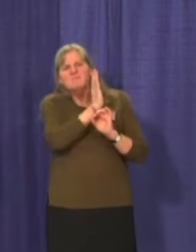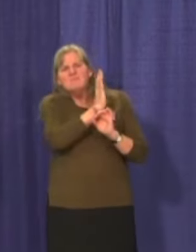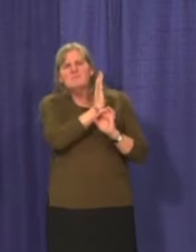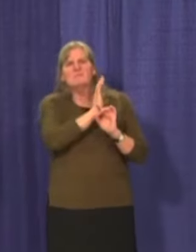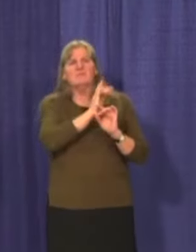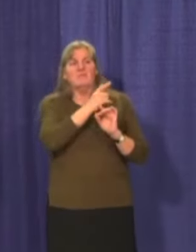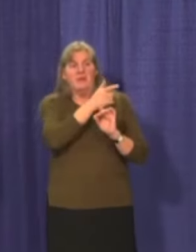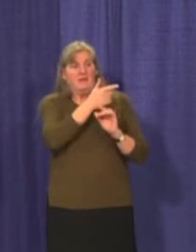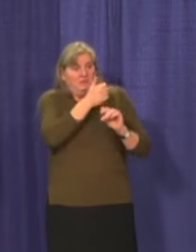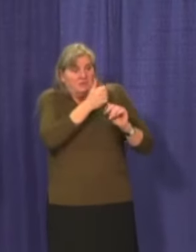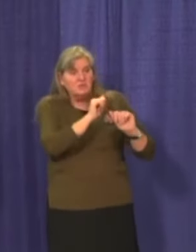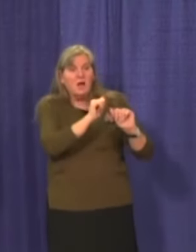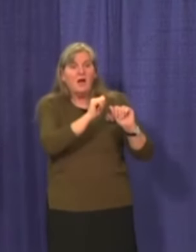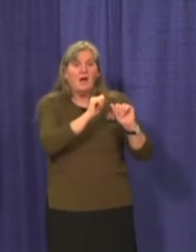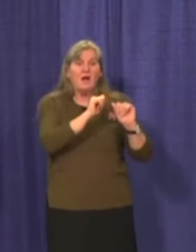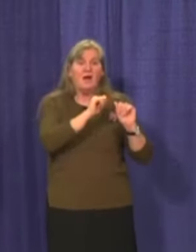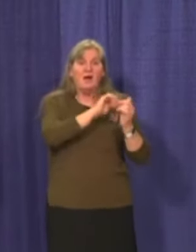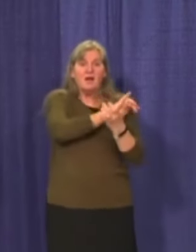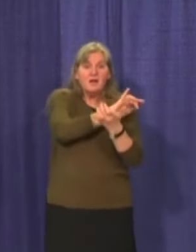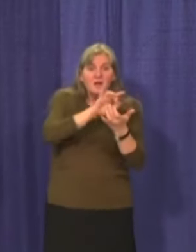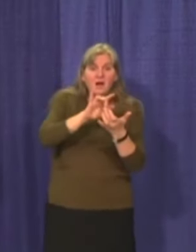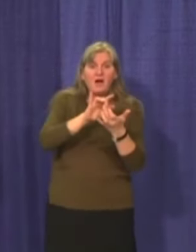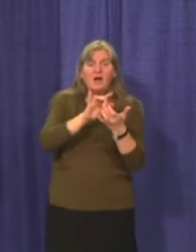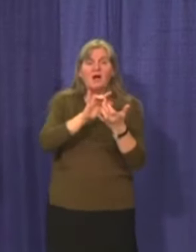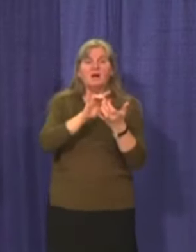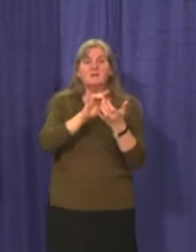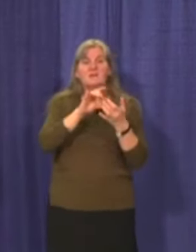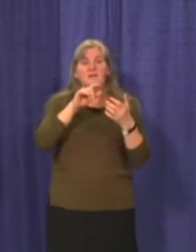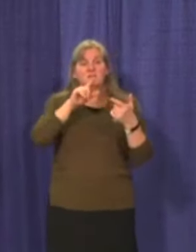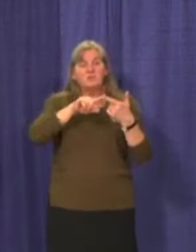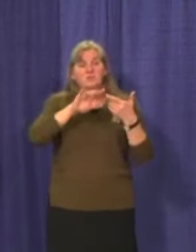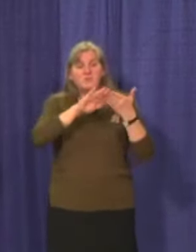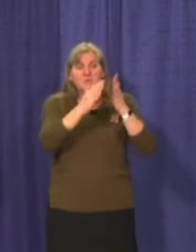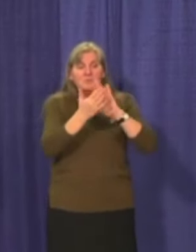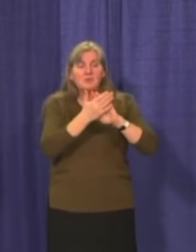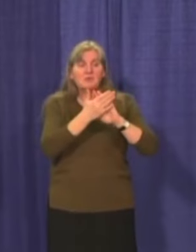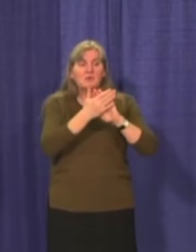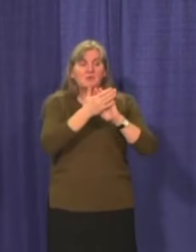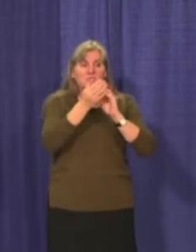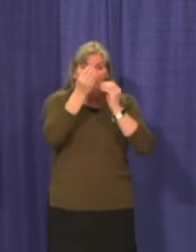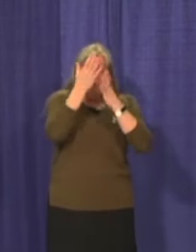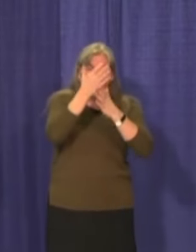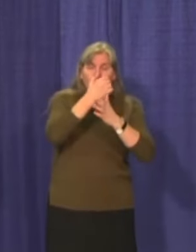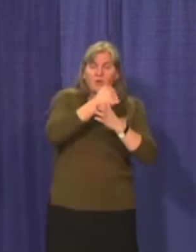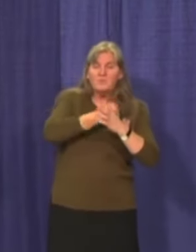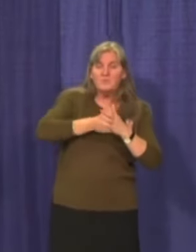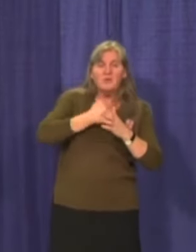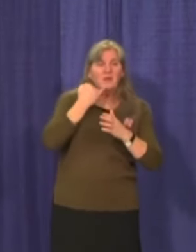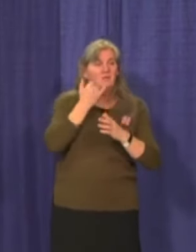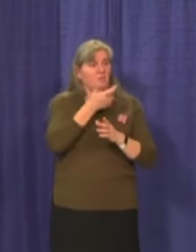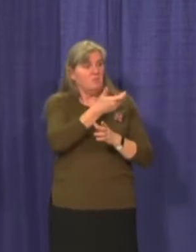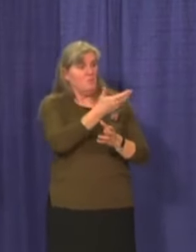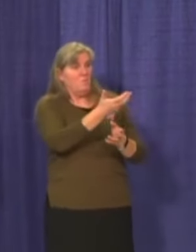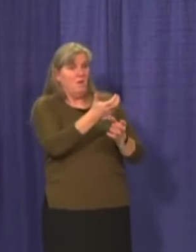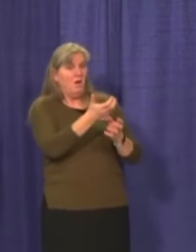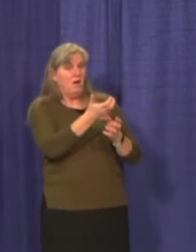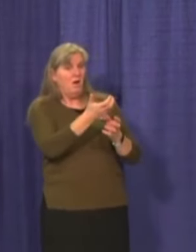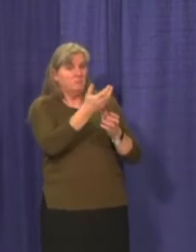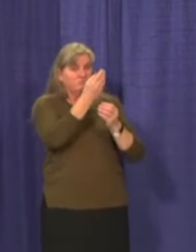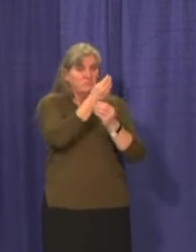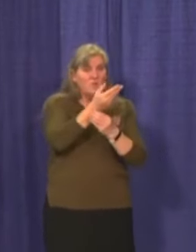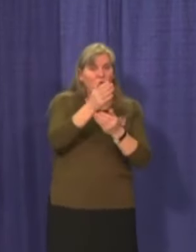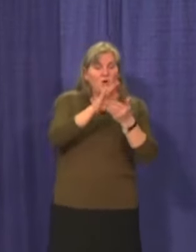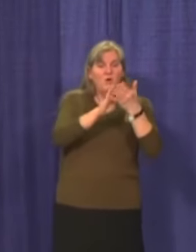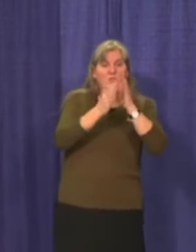made any attempt to reach back into the community. Um, if they do wish to, uh, if they,